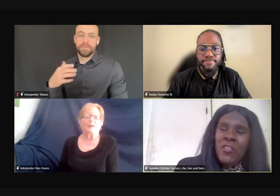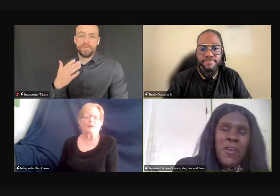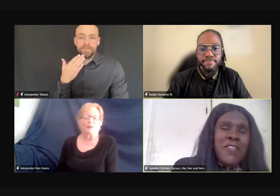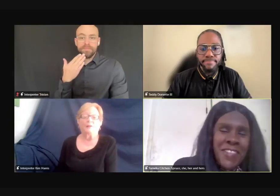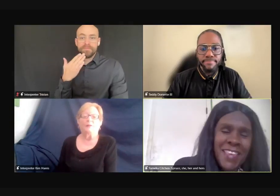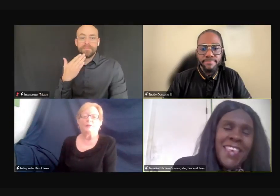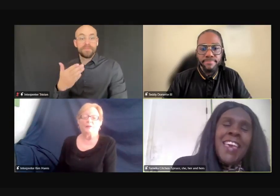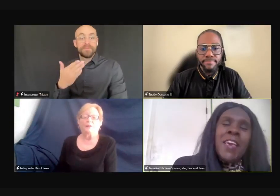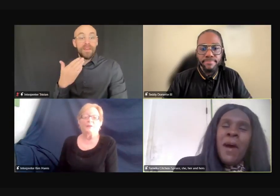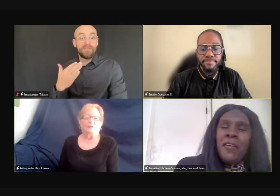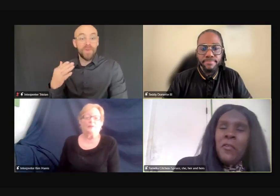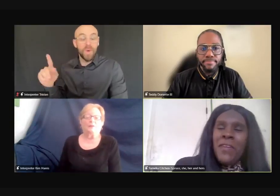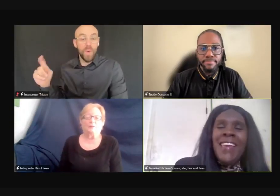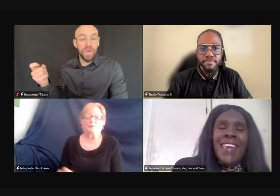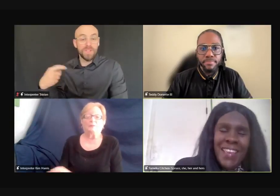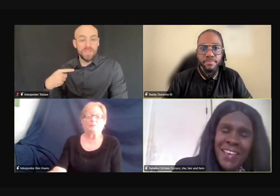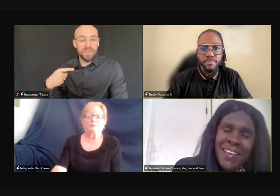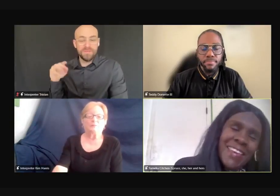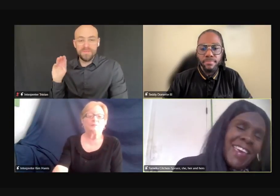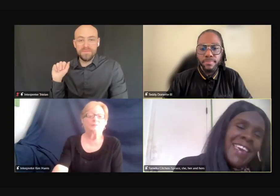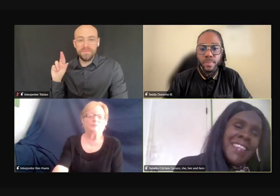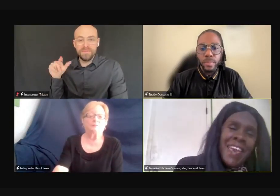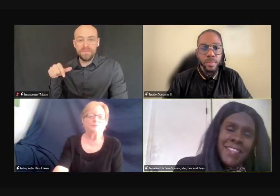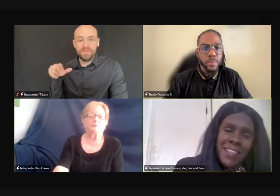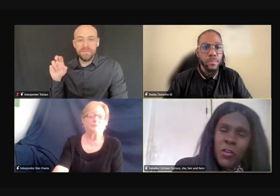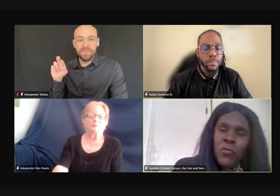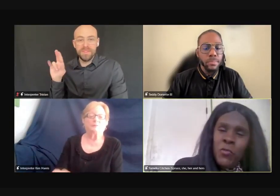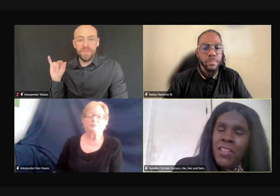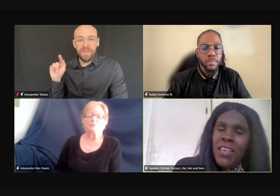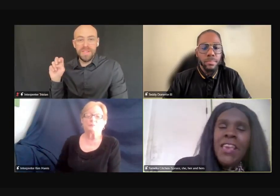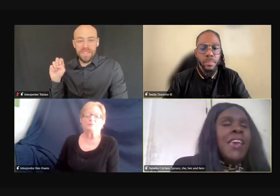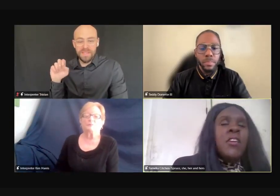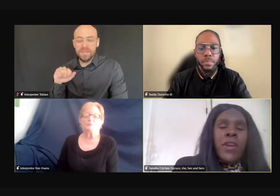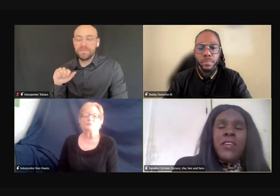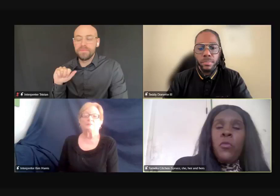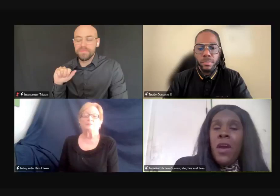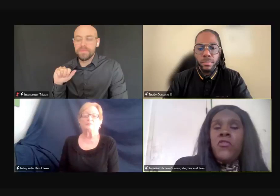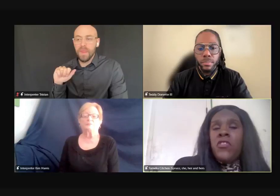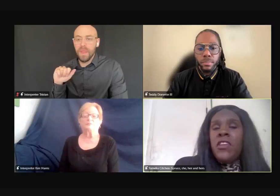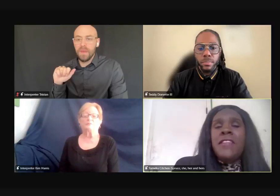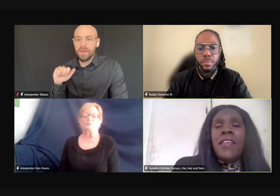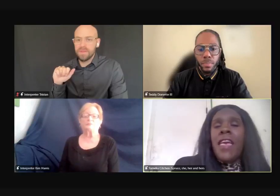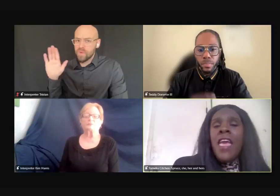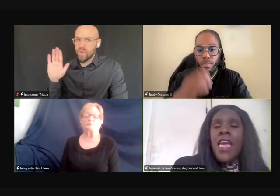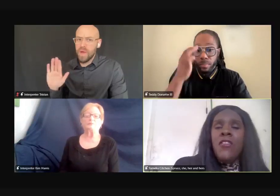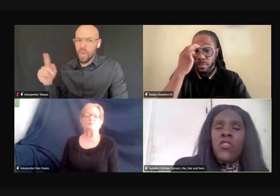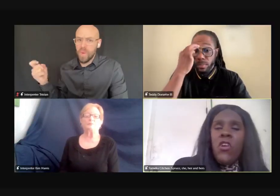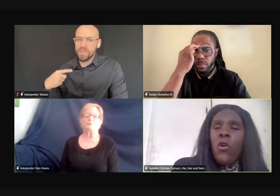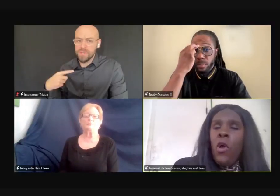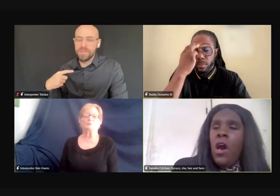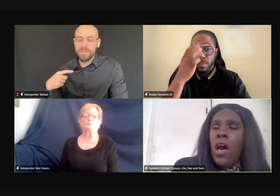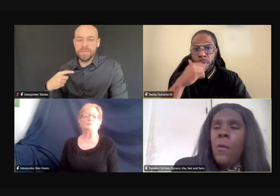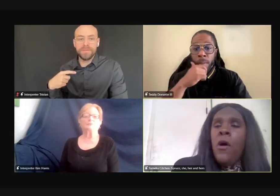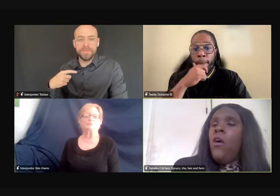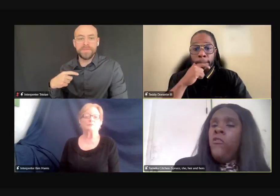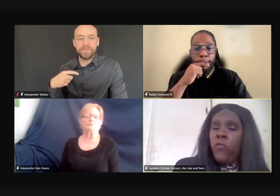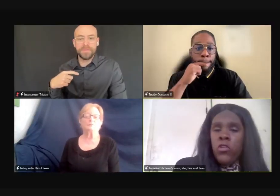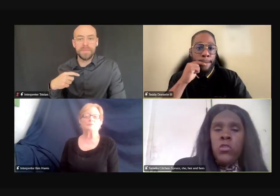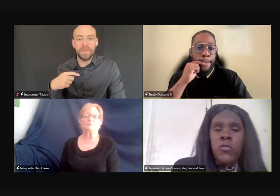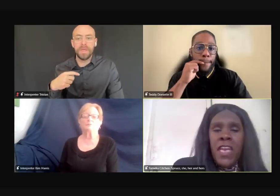the question, Marguerite and Nancy. Those are really great questions. And so